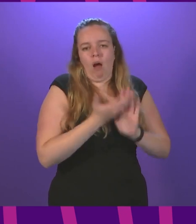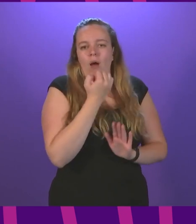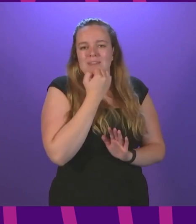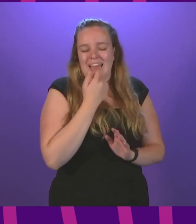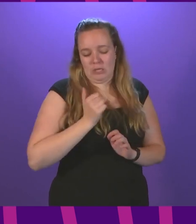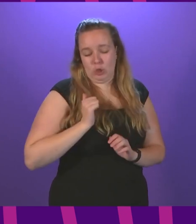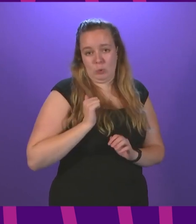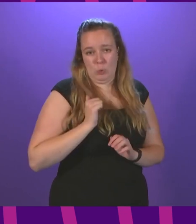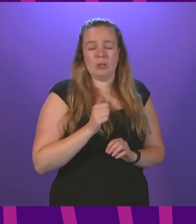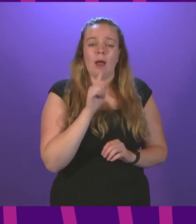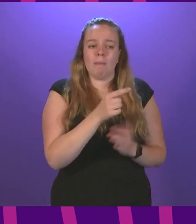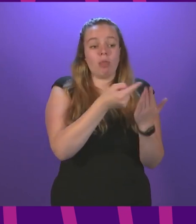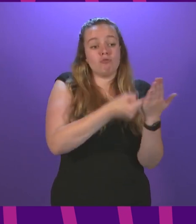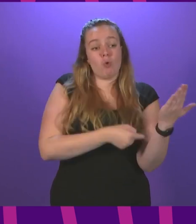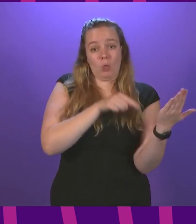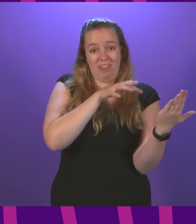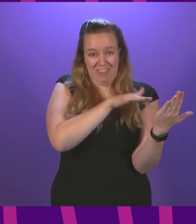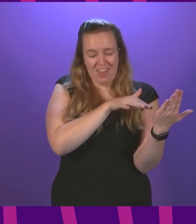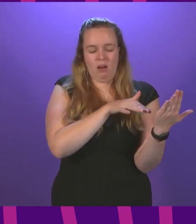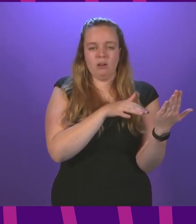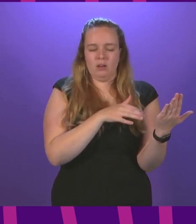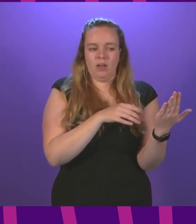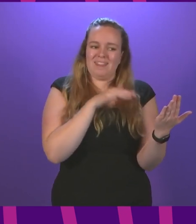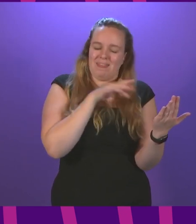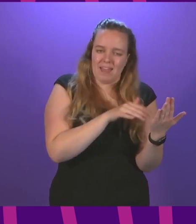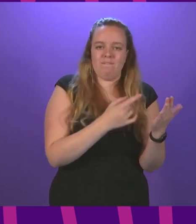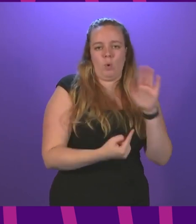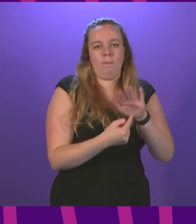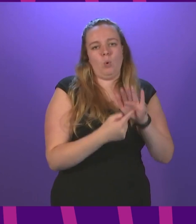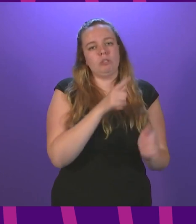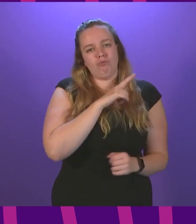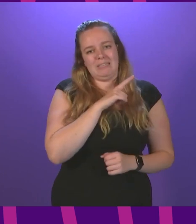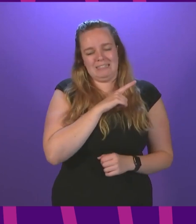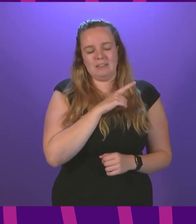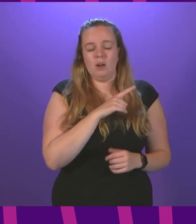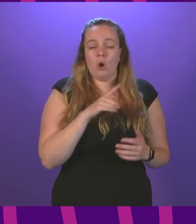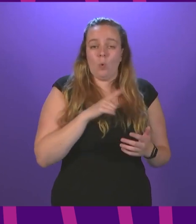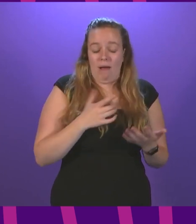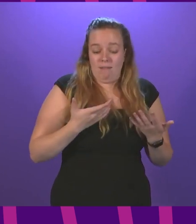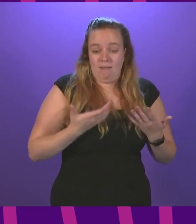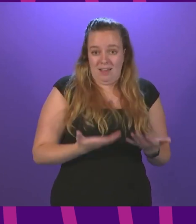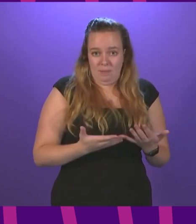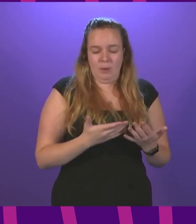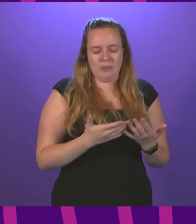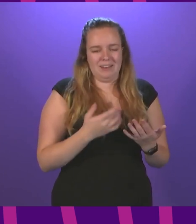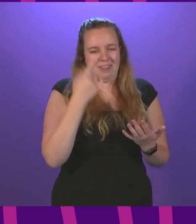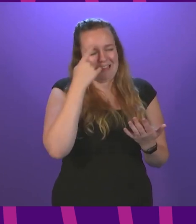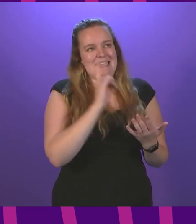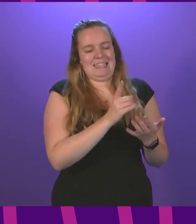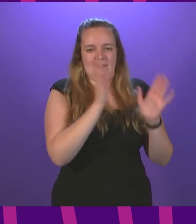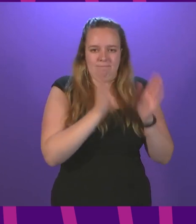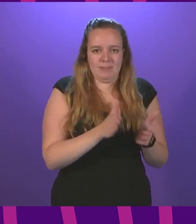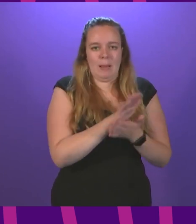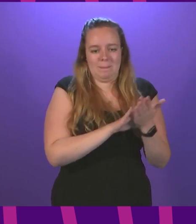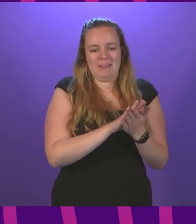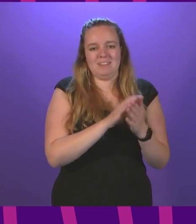as possible but the mitigations that are still in place are in place for an important reason because they are at this stage considered necessary to keep that downward